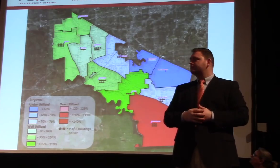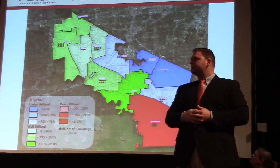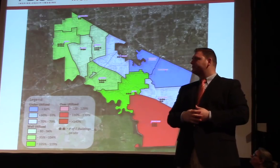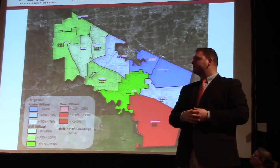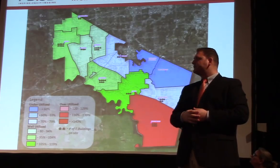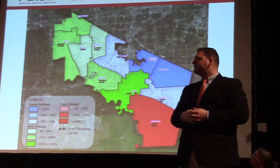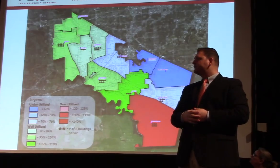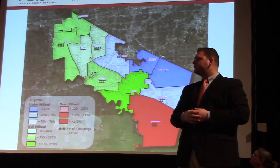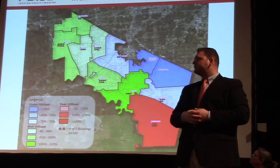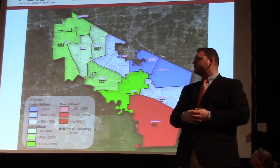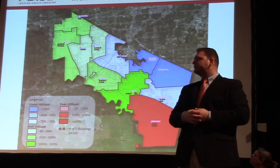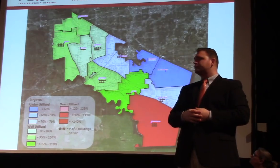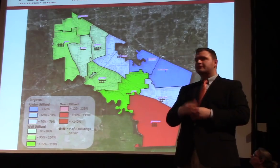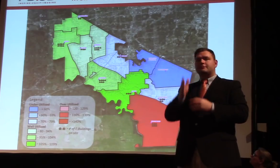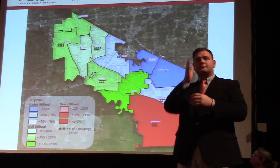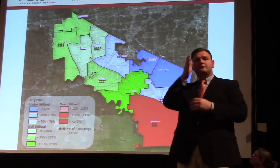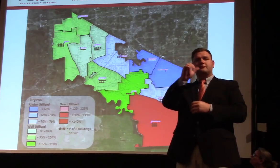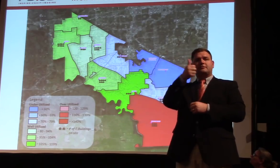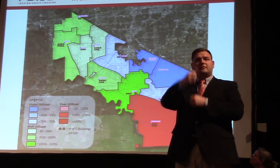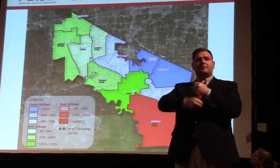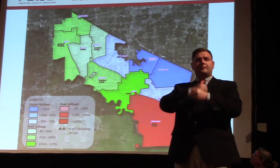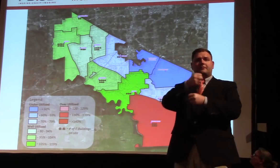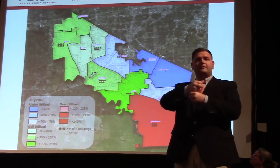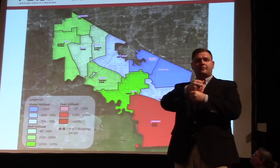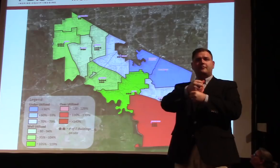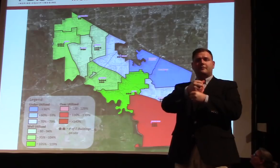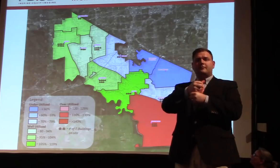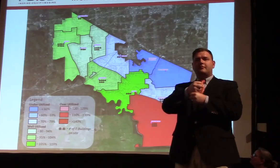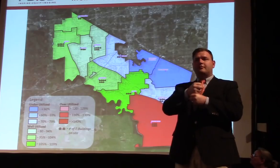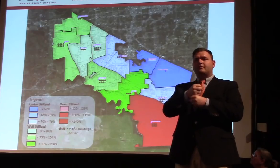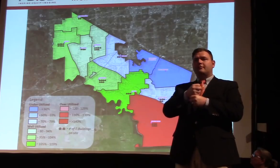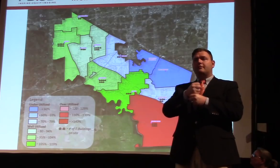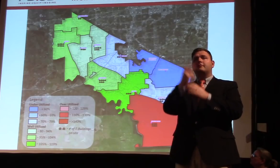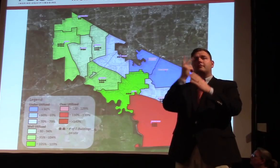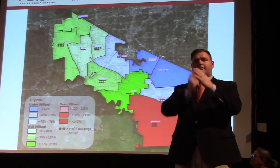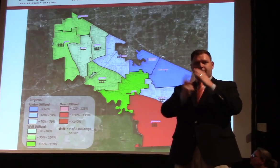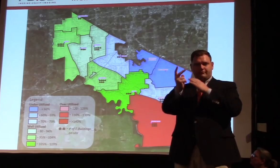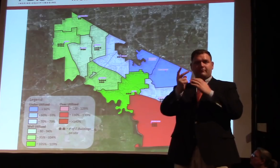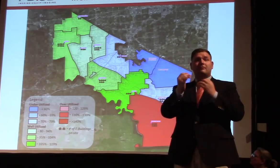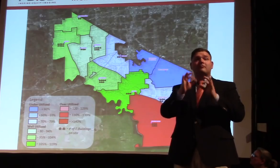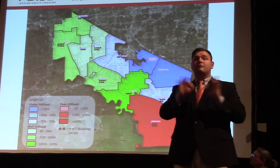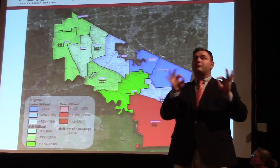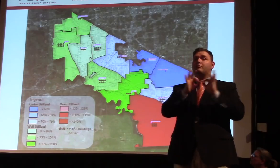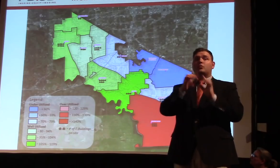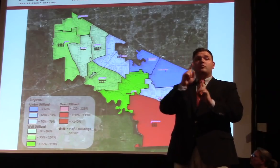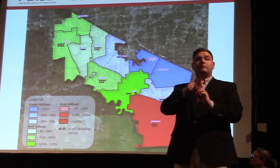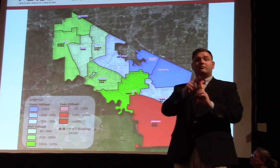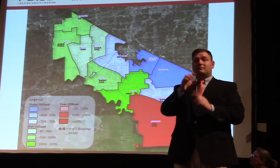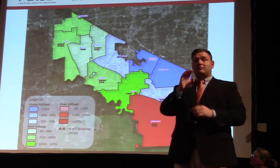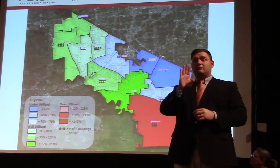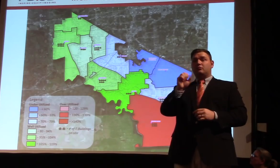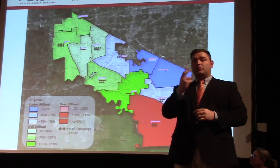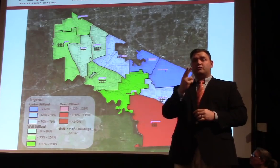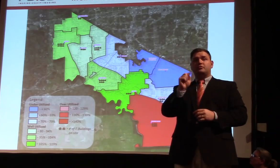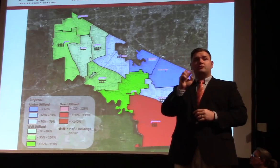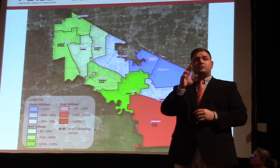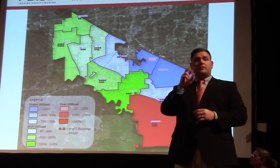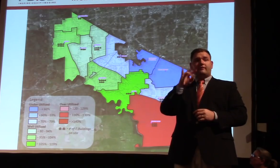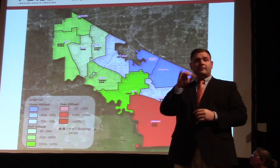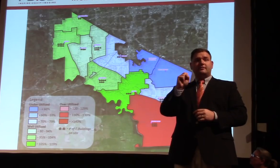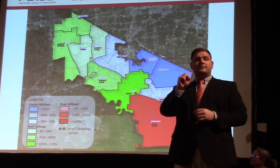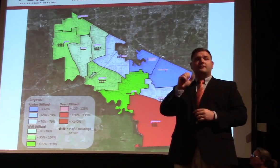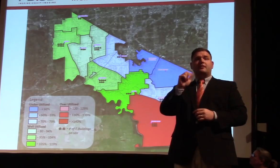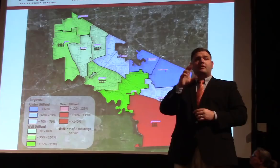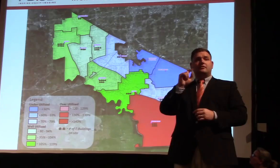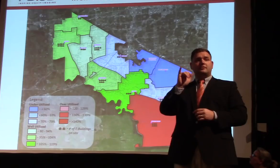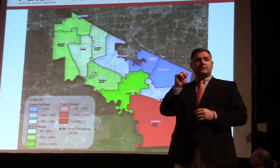And here's our 10-year number. Again, I think it's important to note that Travis, Bush, Austin, Kempner, Clements, they're